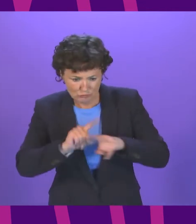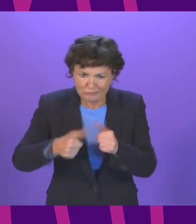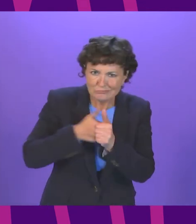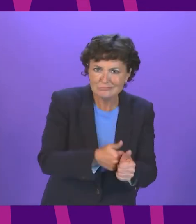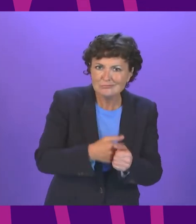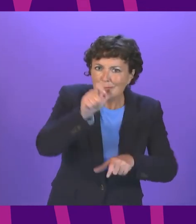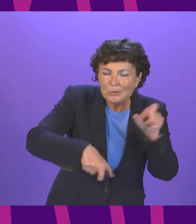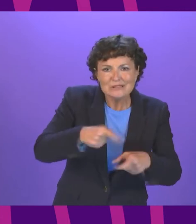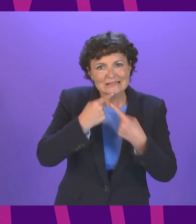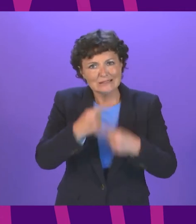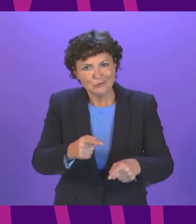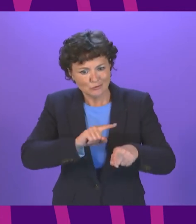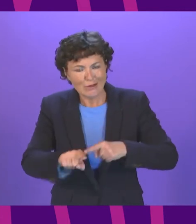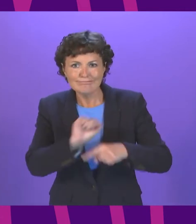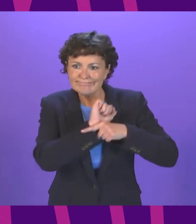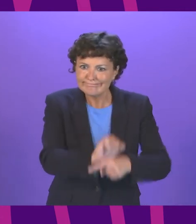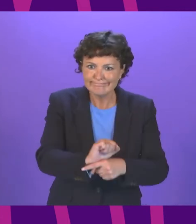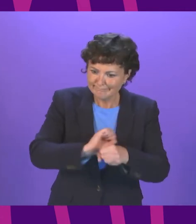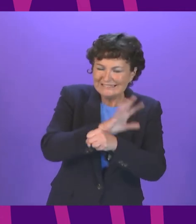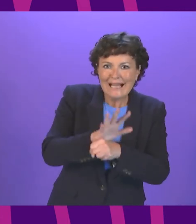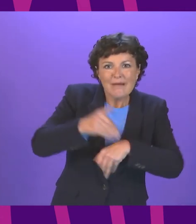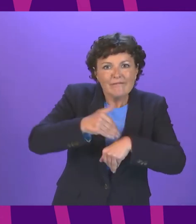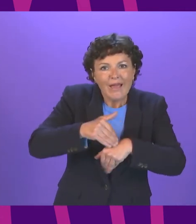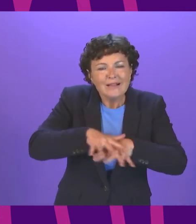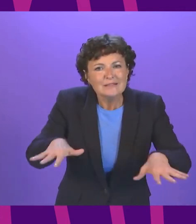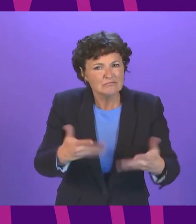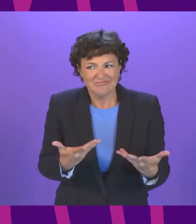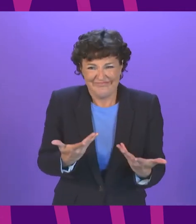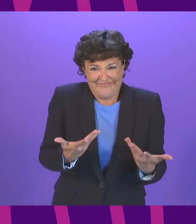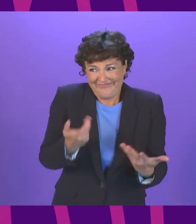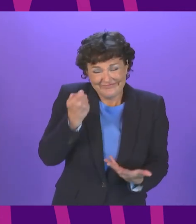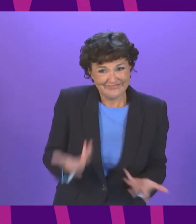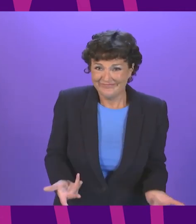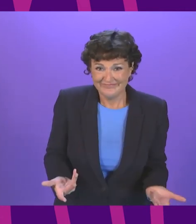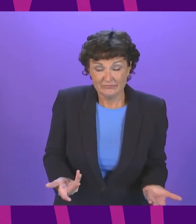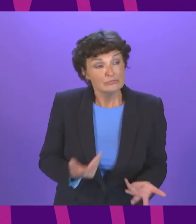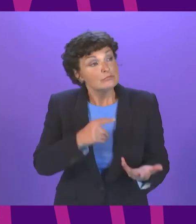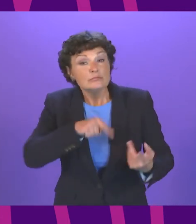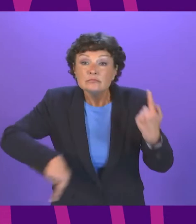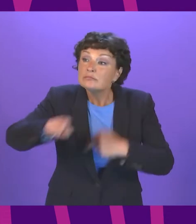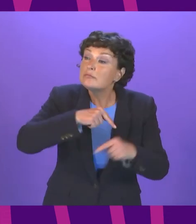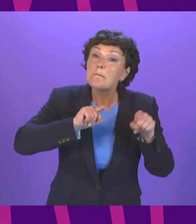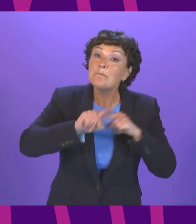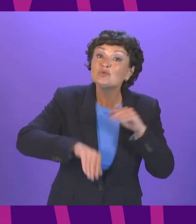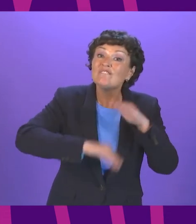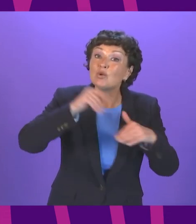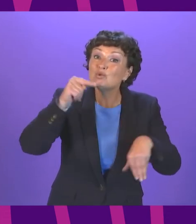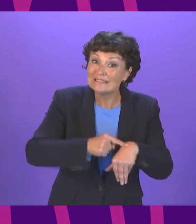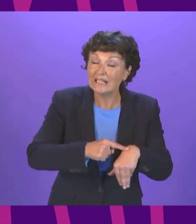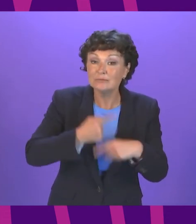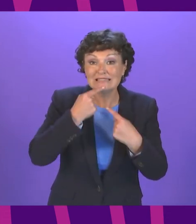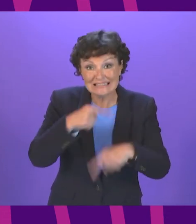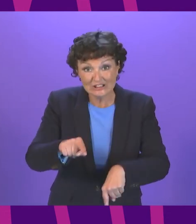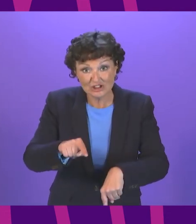pandemic has been minor at best the number of full-time equivalent teachers in Scotland's schools is 1,700